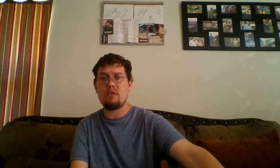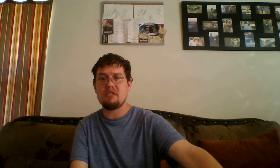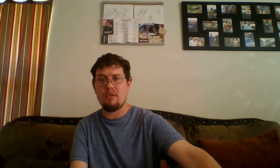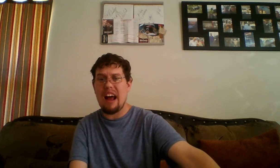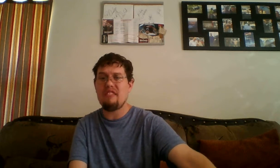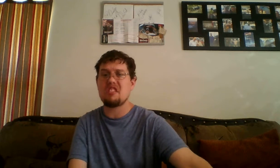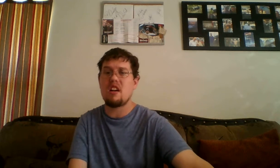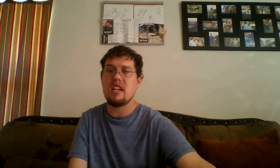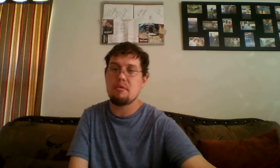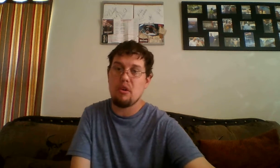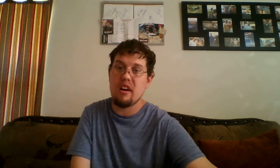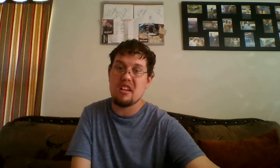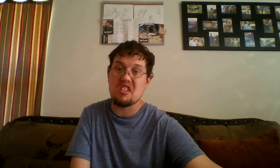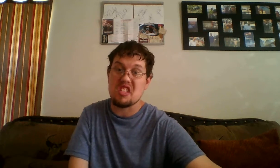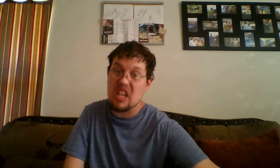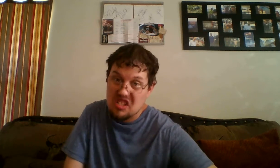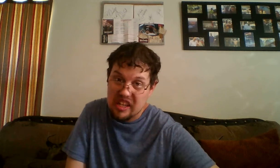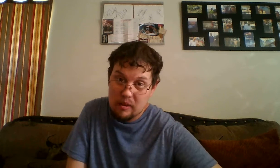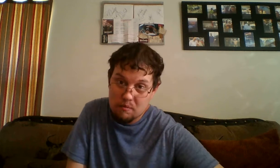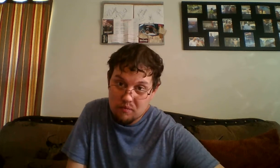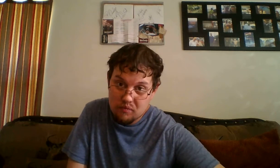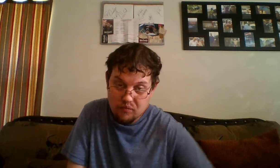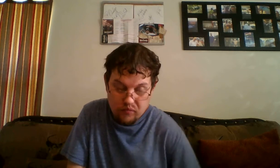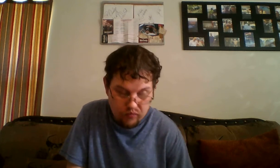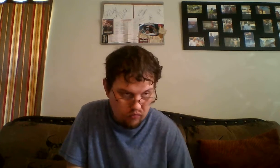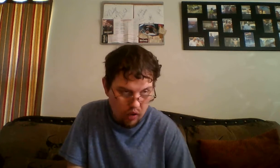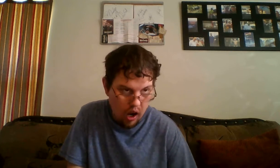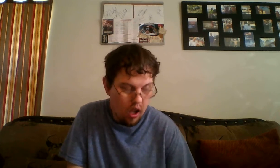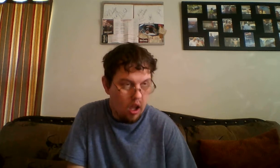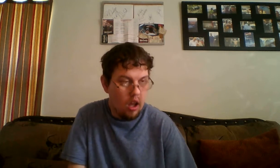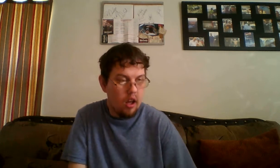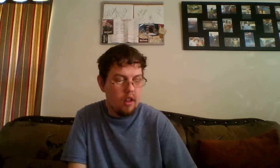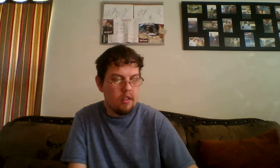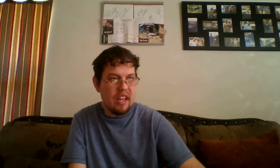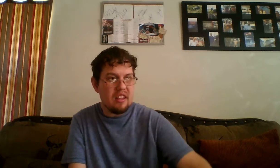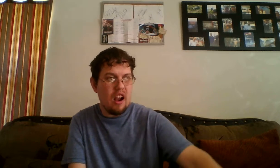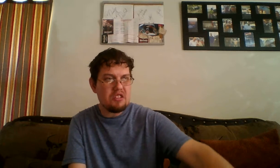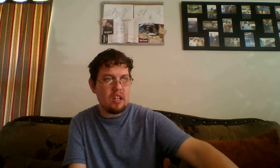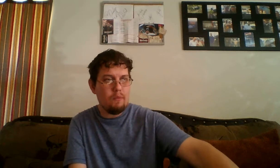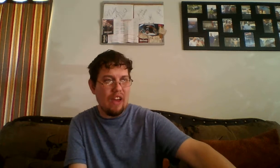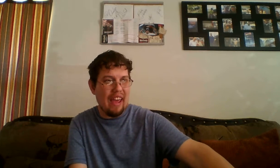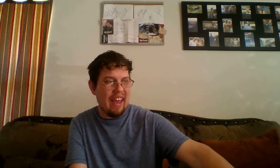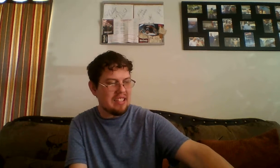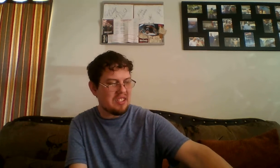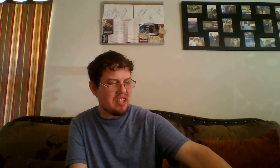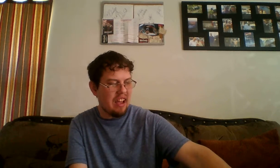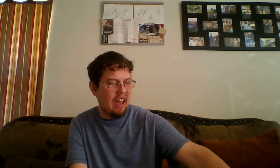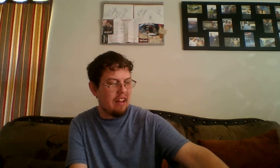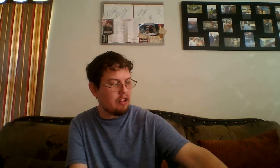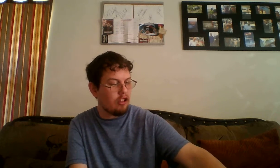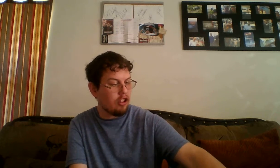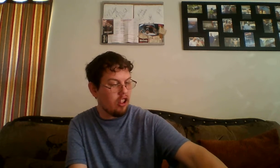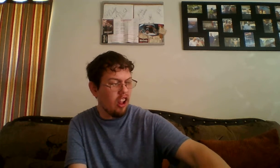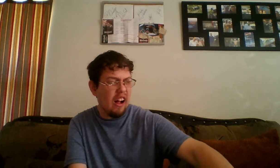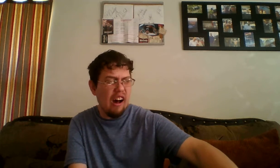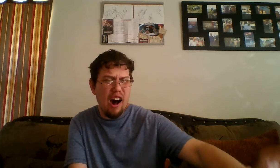Survivor Series was disgusting. Then there are some fans that love